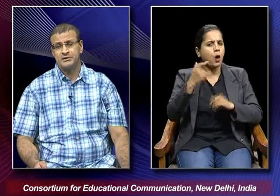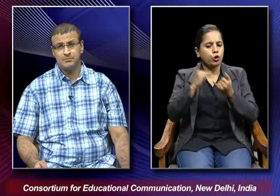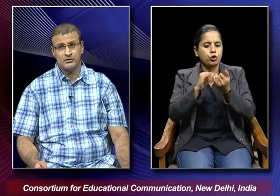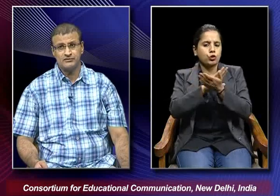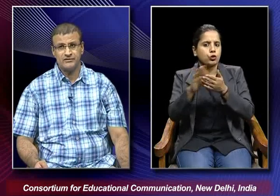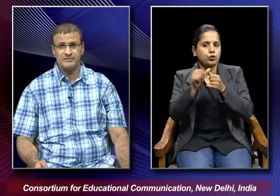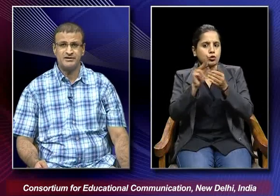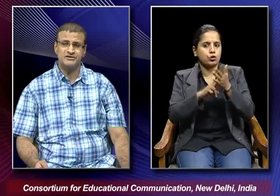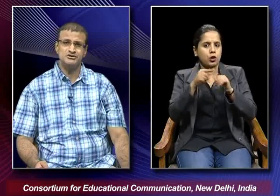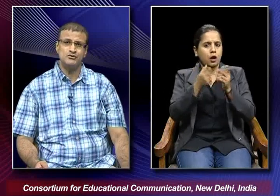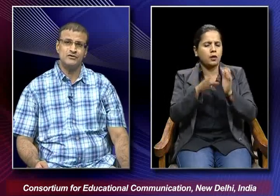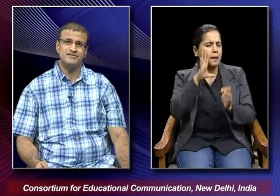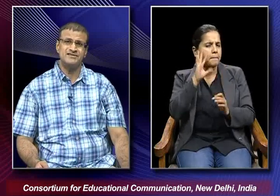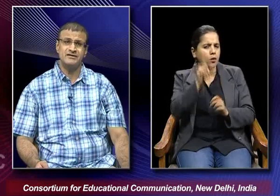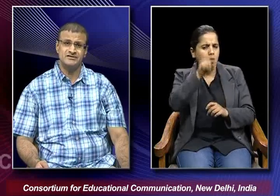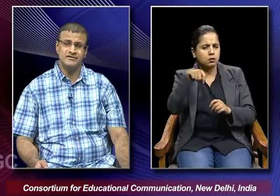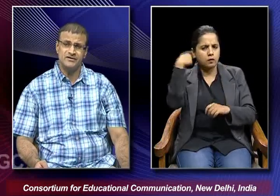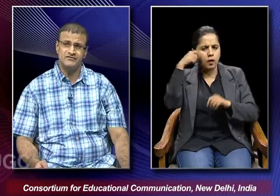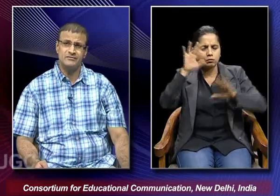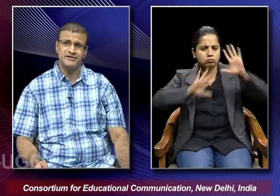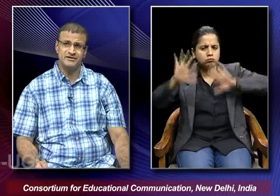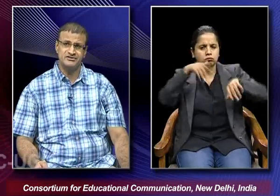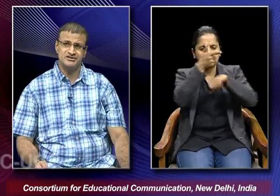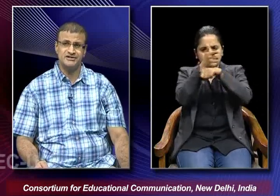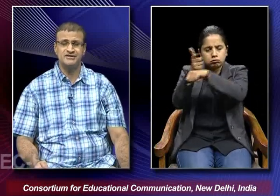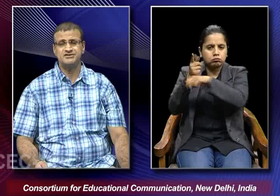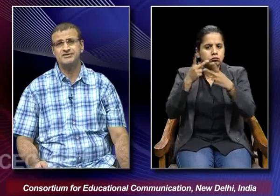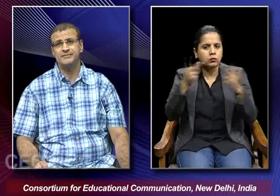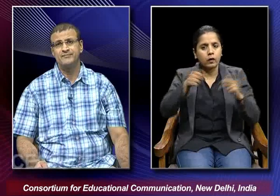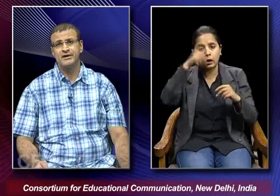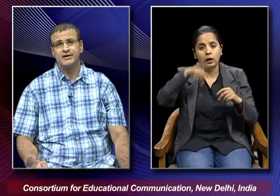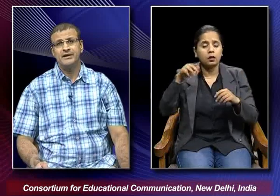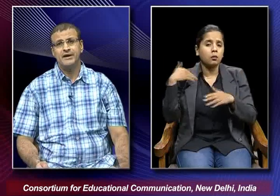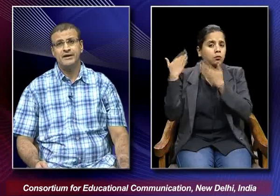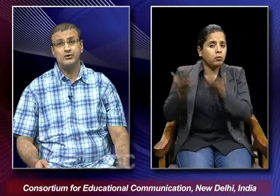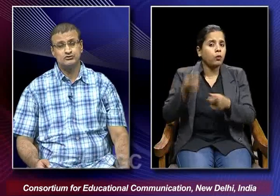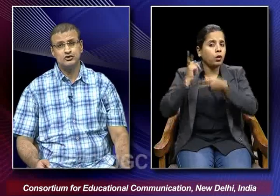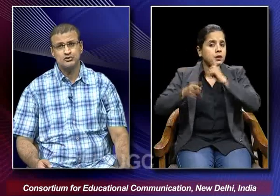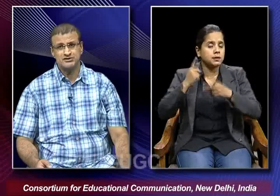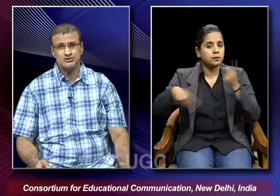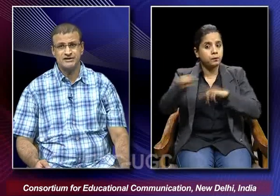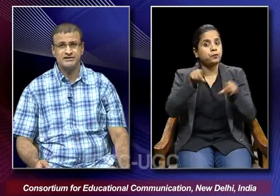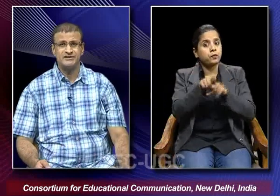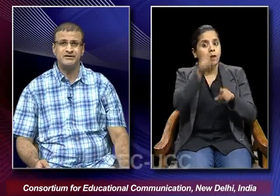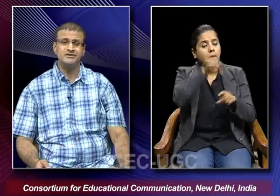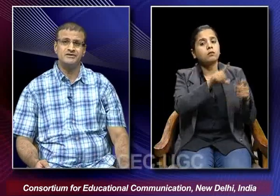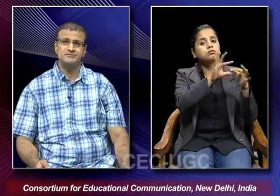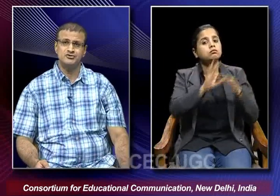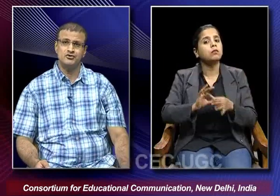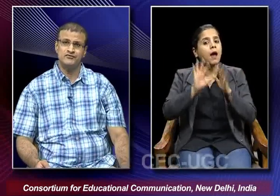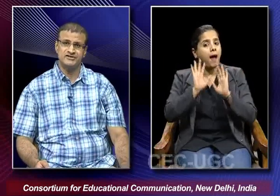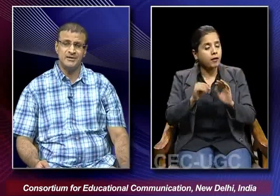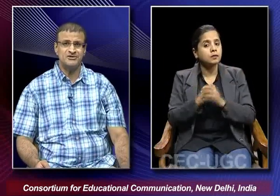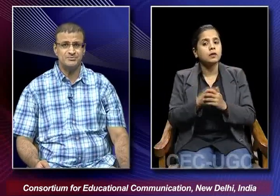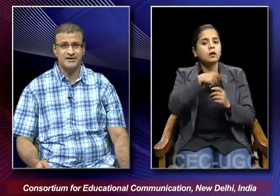important filmmakers or one of the significant filmmakers in Indian history and who was also associated in terms